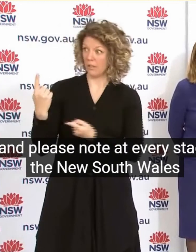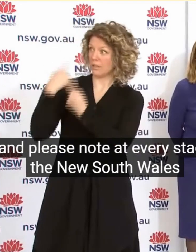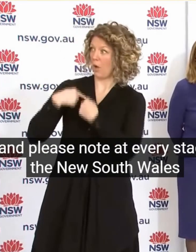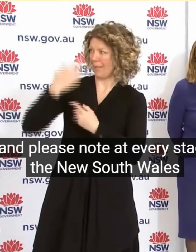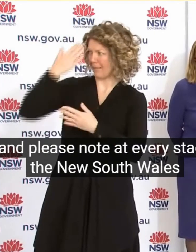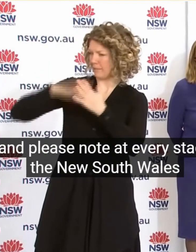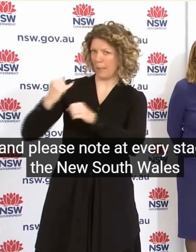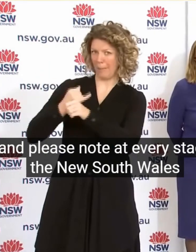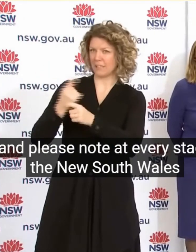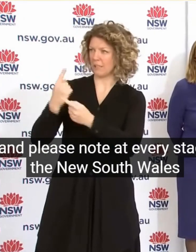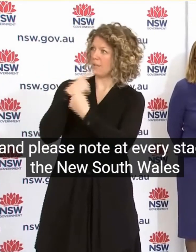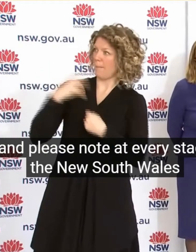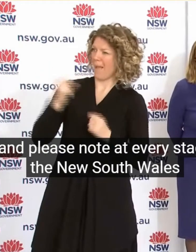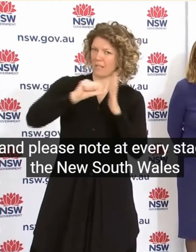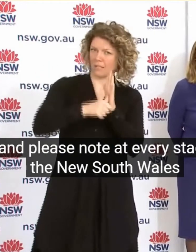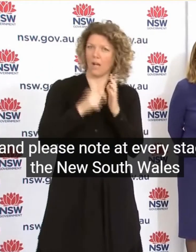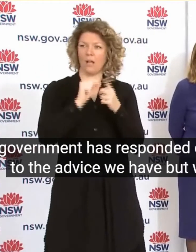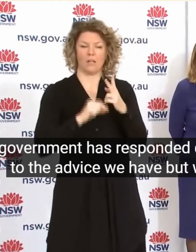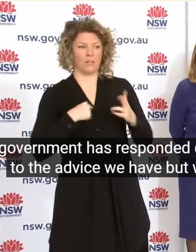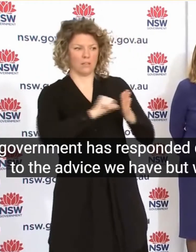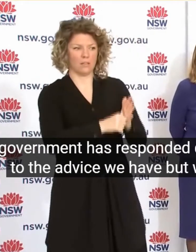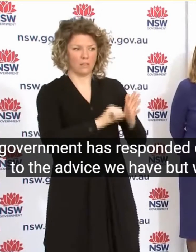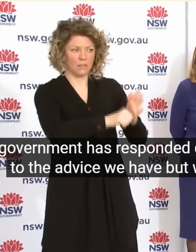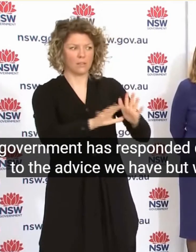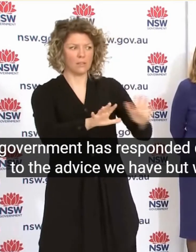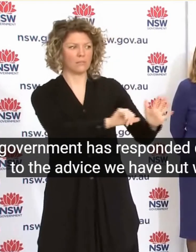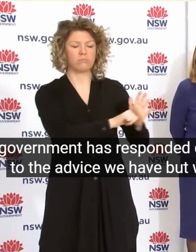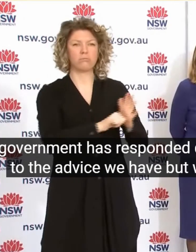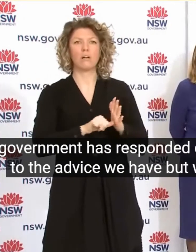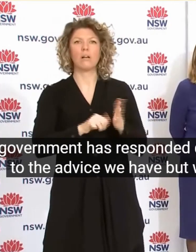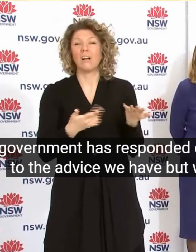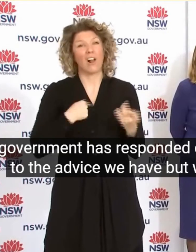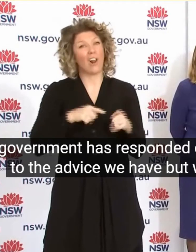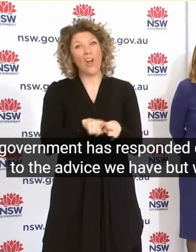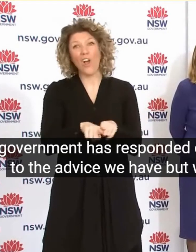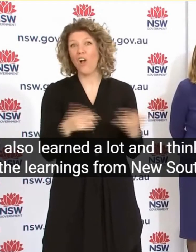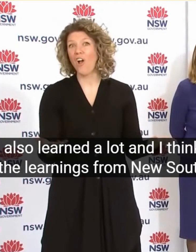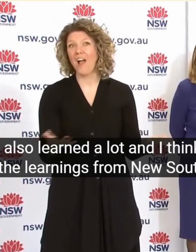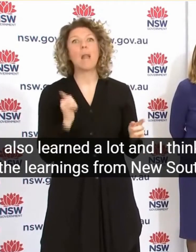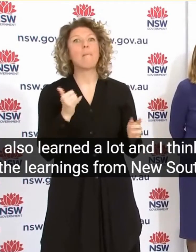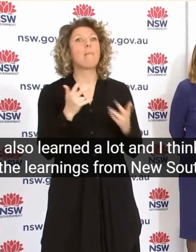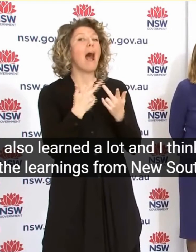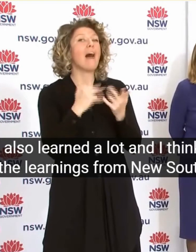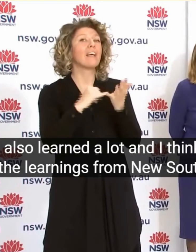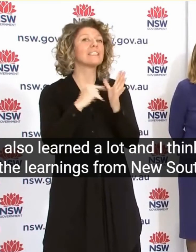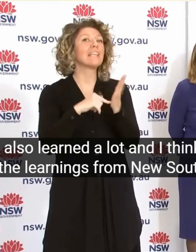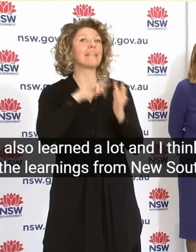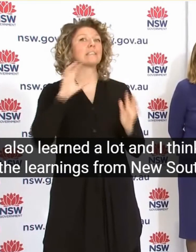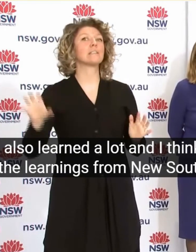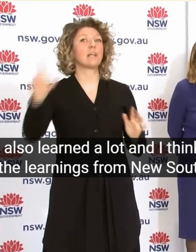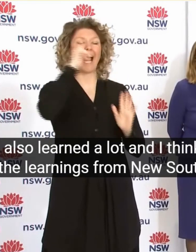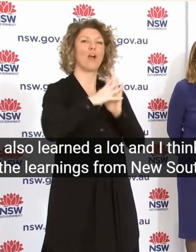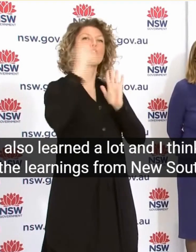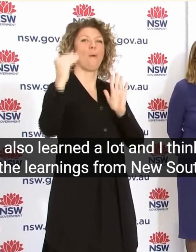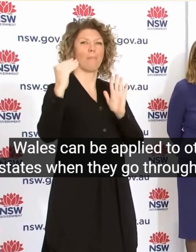We Have But We Have Also Learned A Lot And I Think The Learning From New South Wales Can Be Applied To Other States When They Go Through